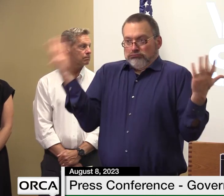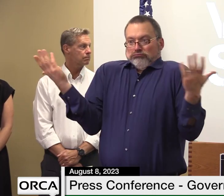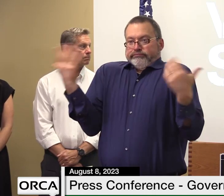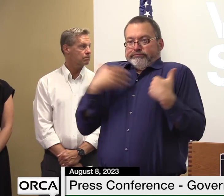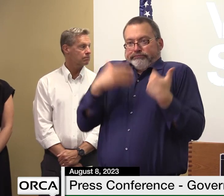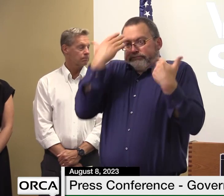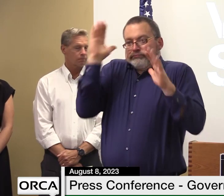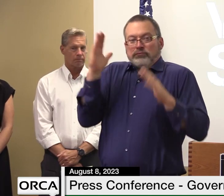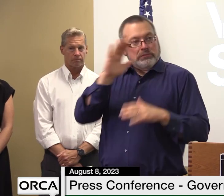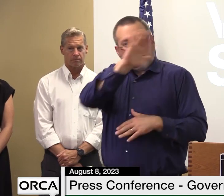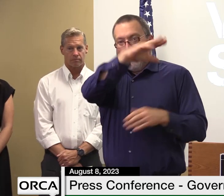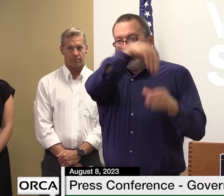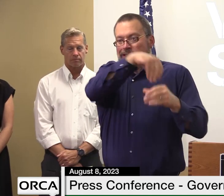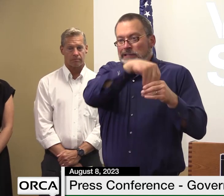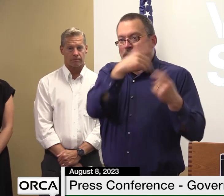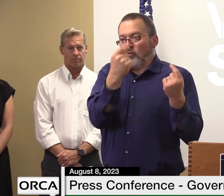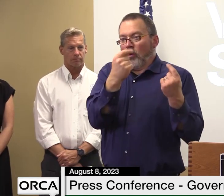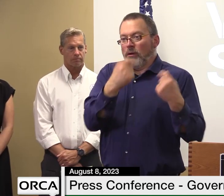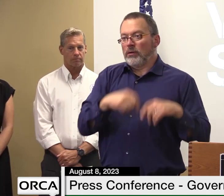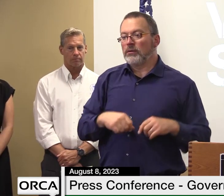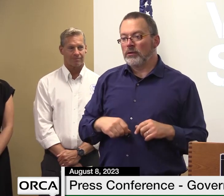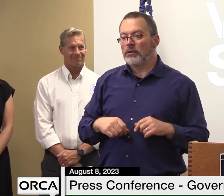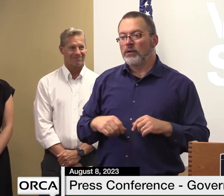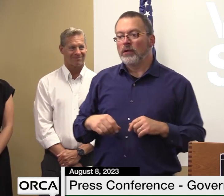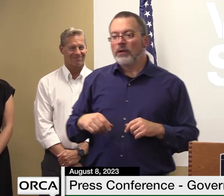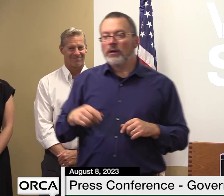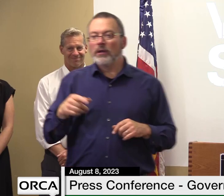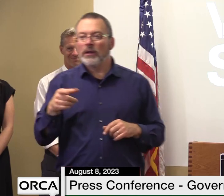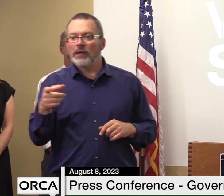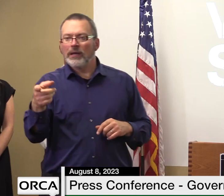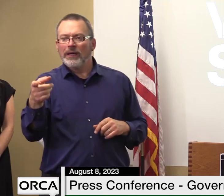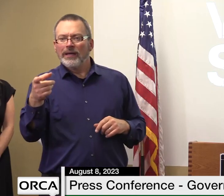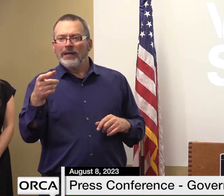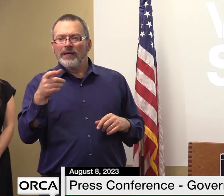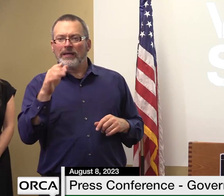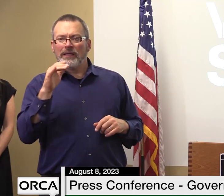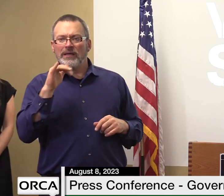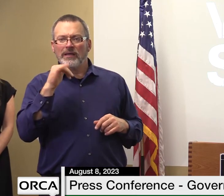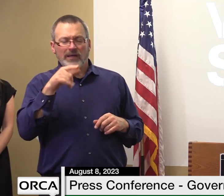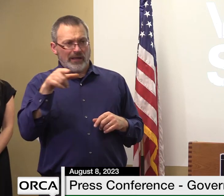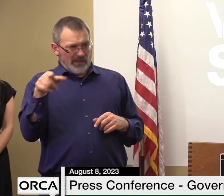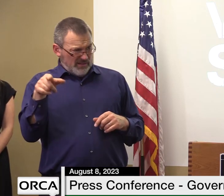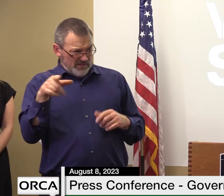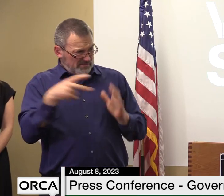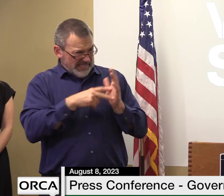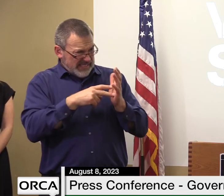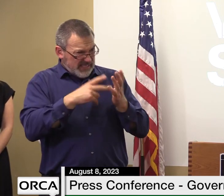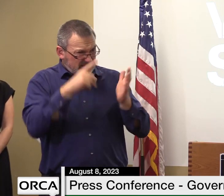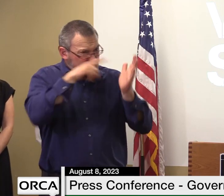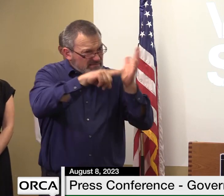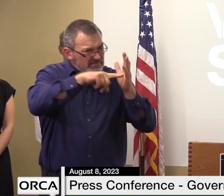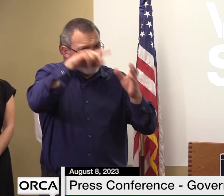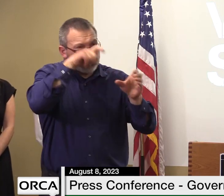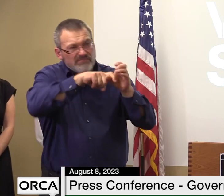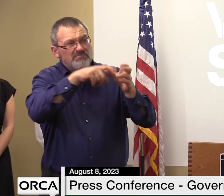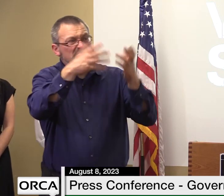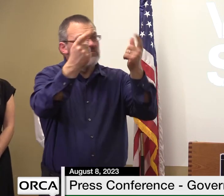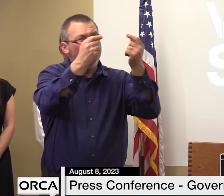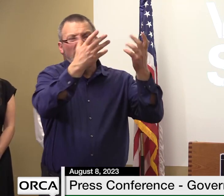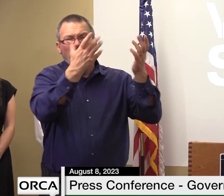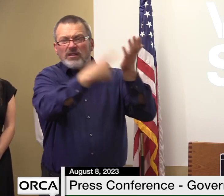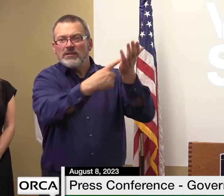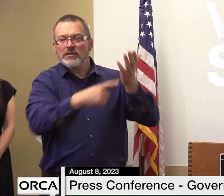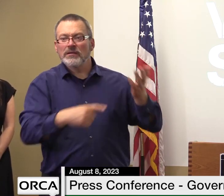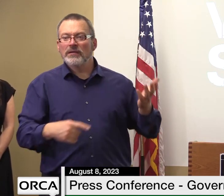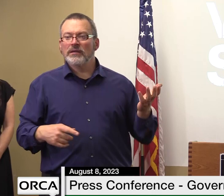yeah or do i care to could we get commissioner morrison back for a second for a little